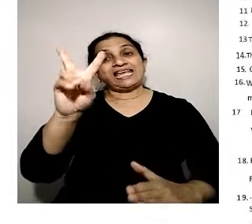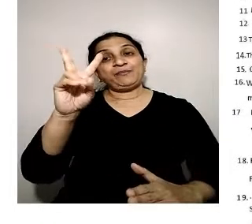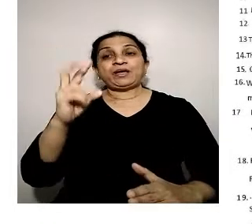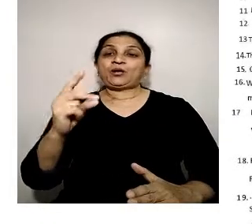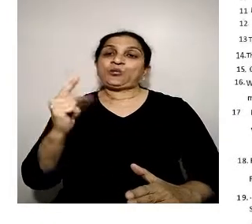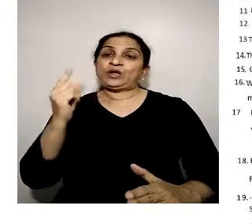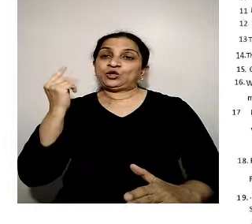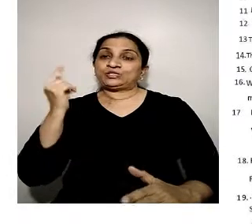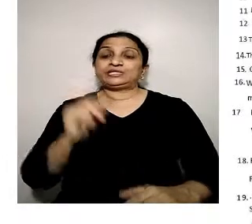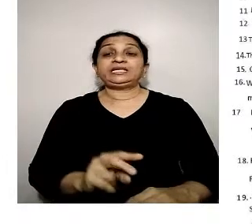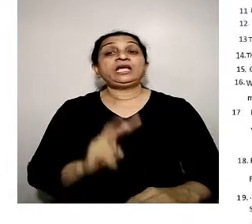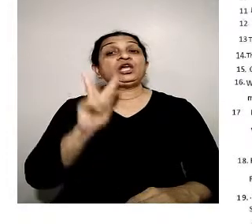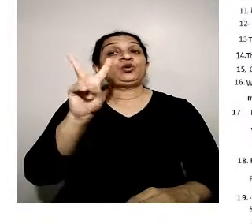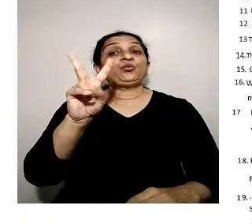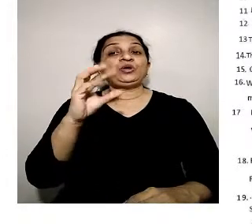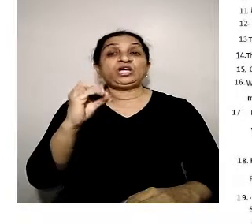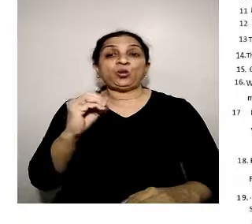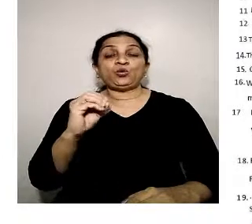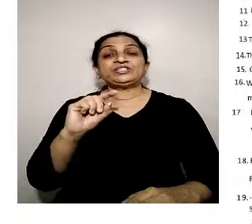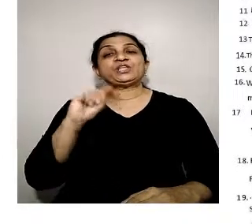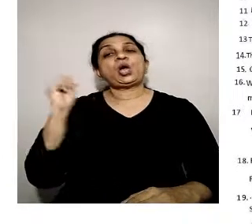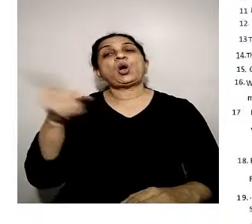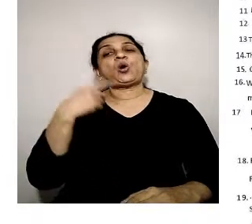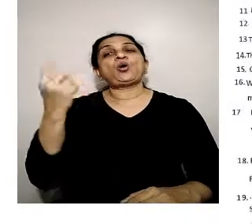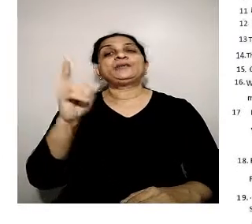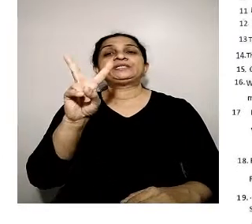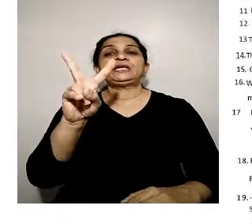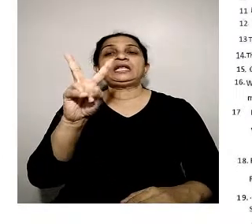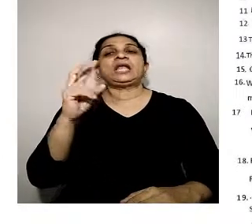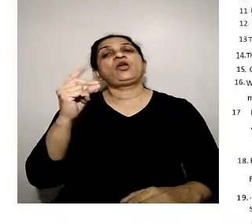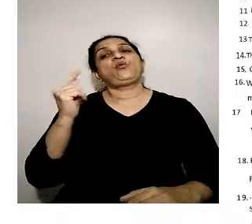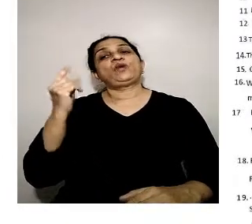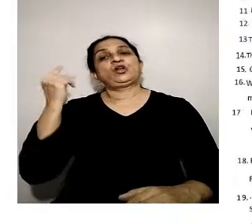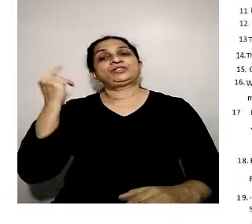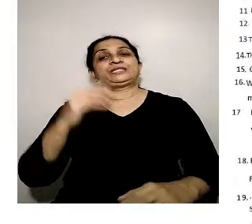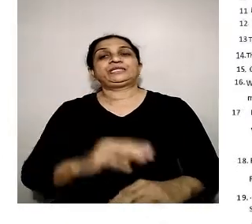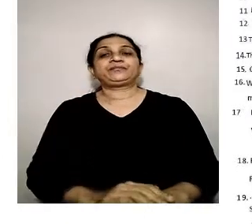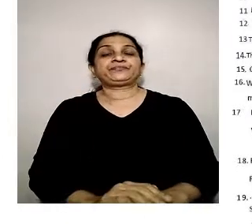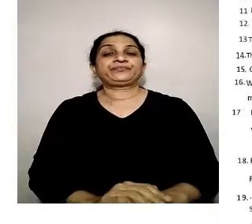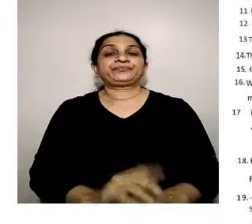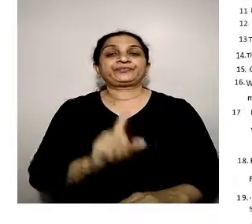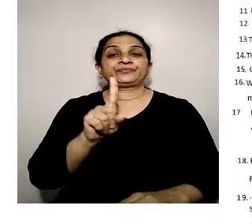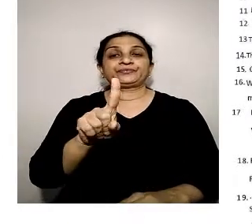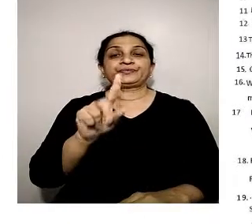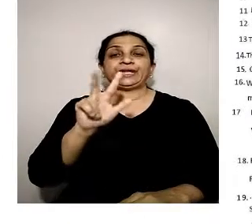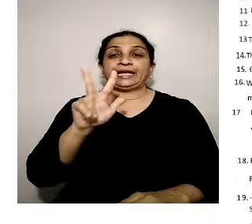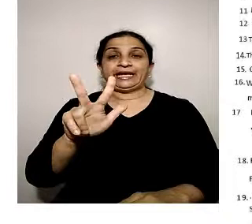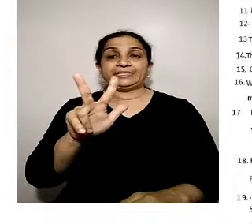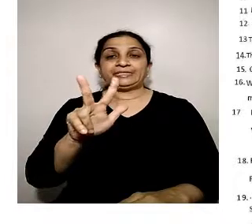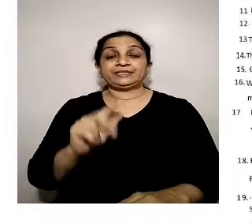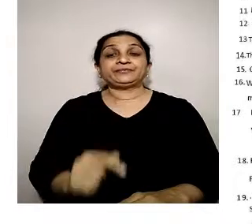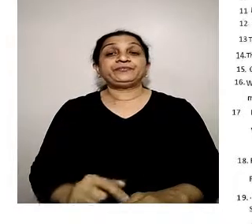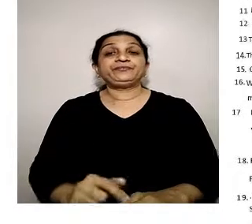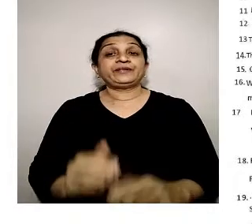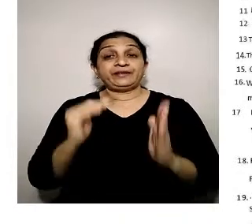VE is the escape velocity. VO is the orbital velocity. Eighteen. Eighteen.